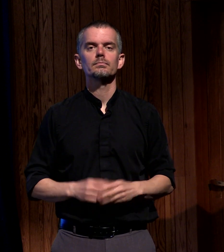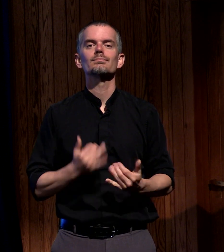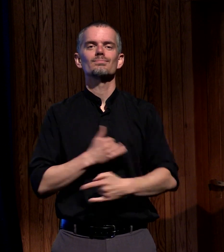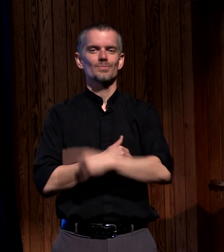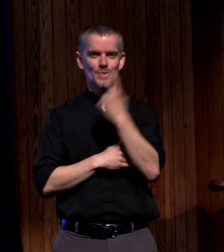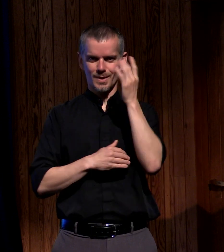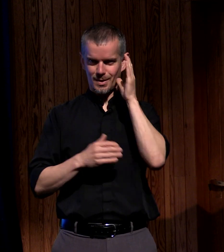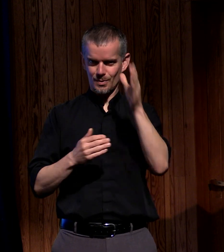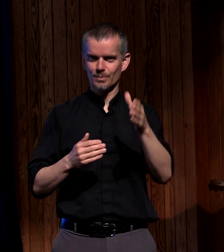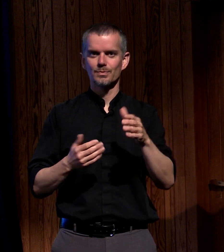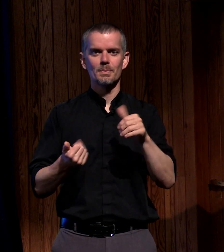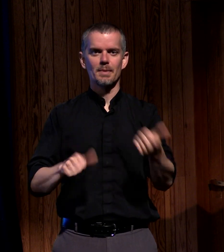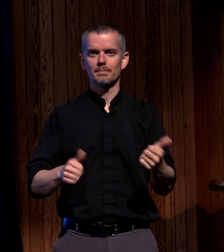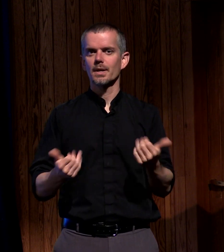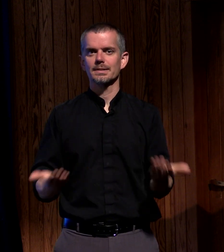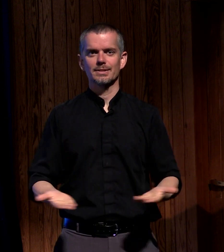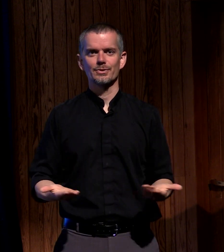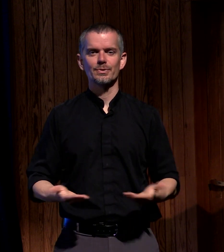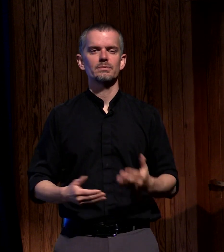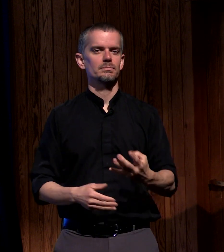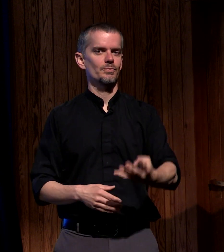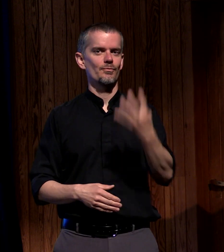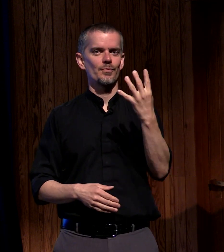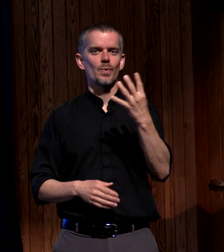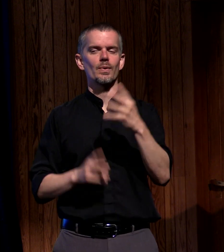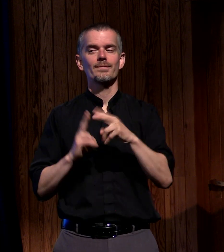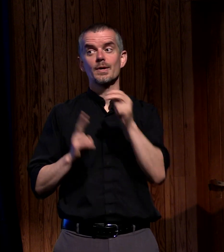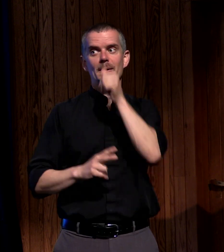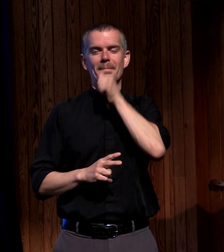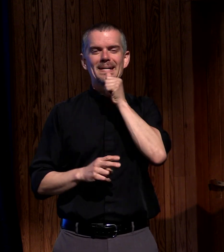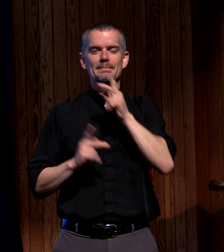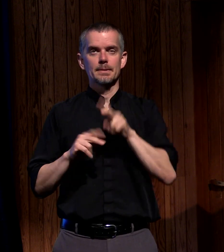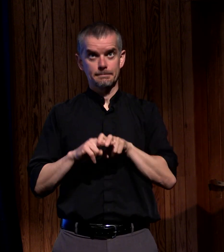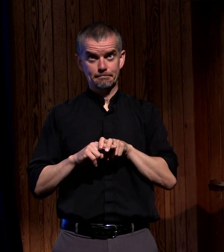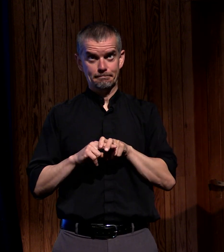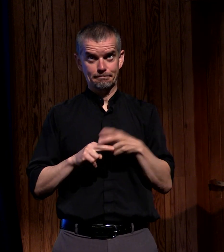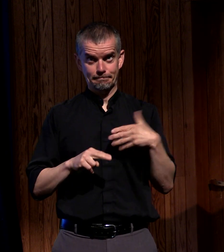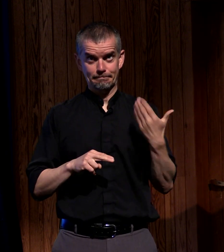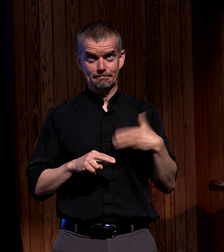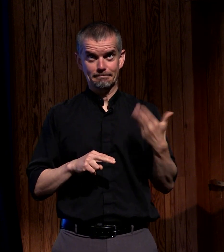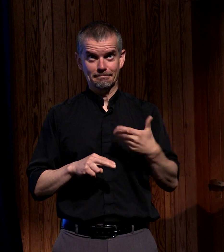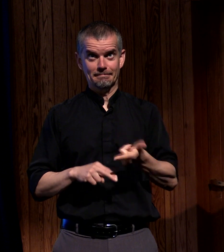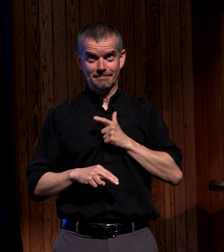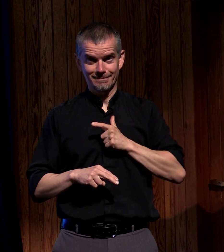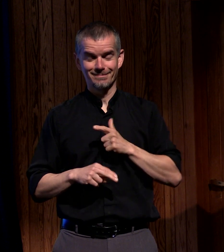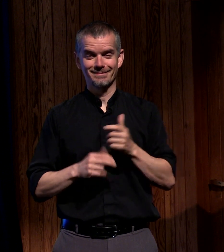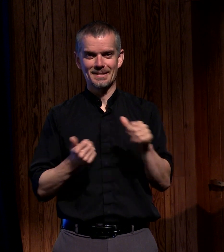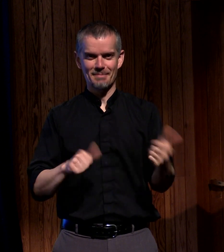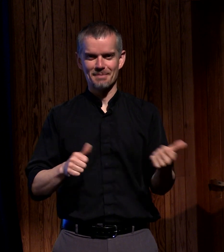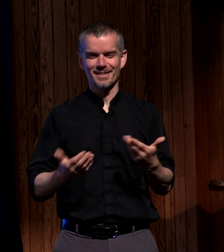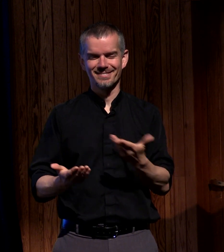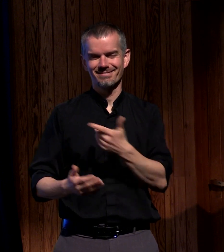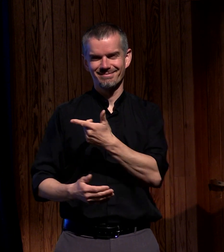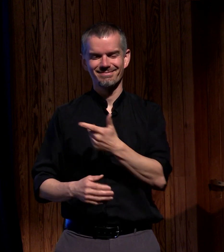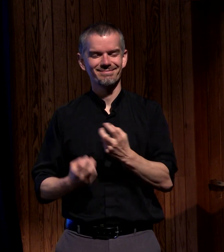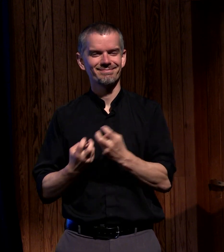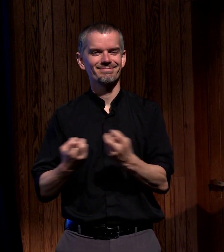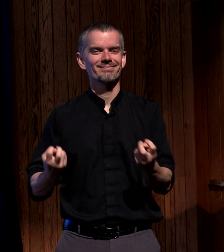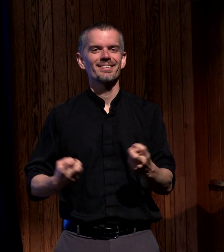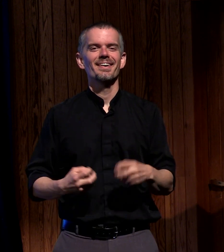baptisms and there's there's four very patient people waiting to go into the waters right here but on this day we want to